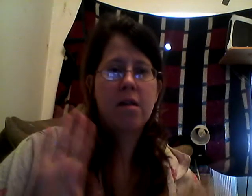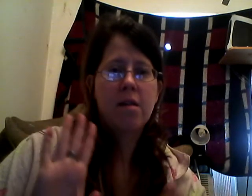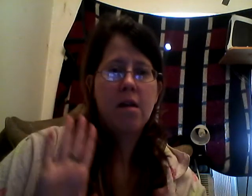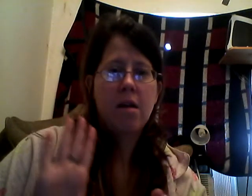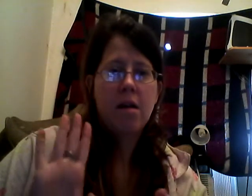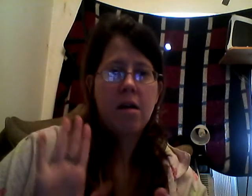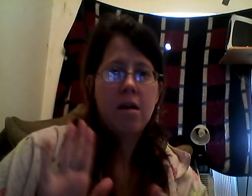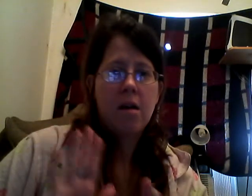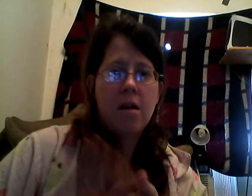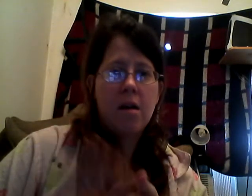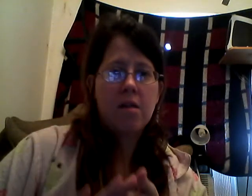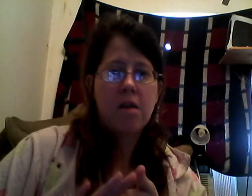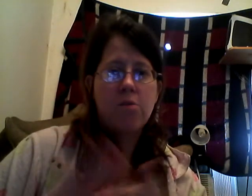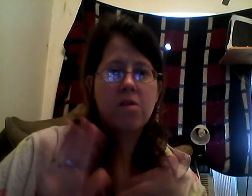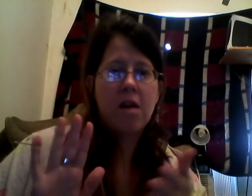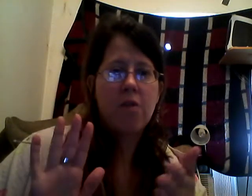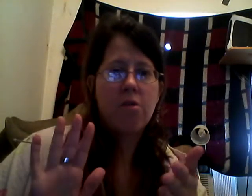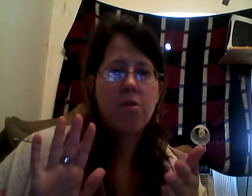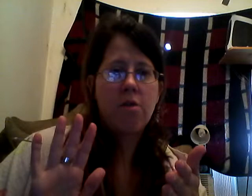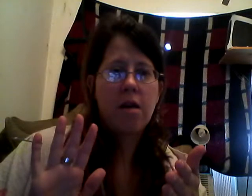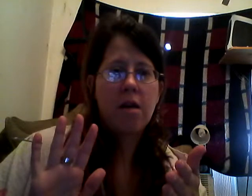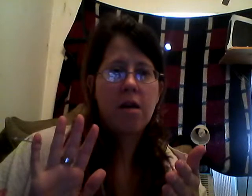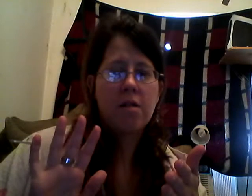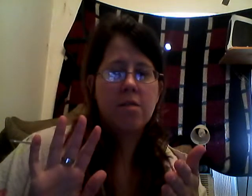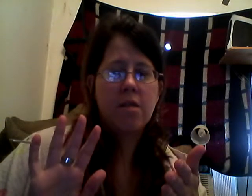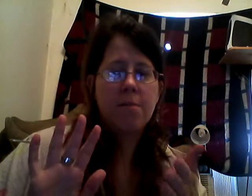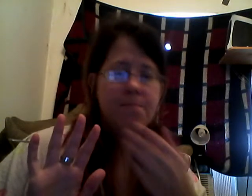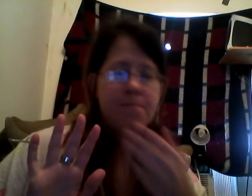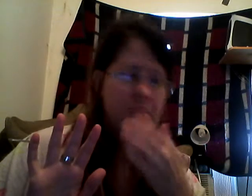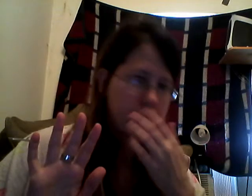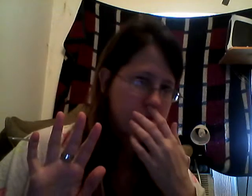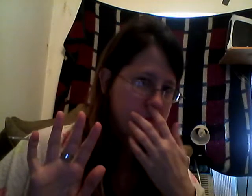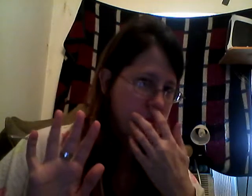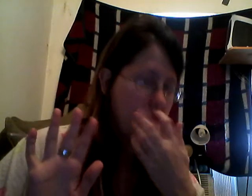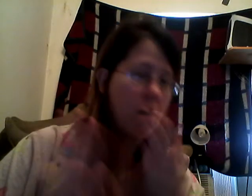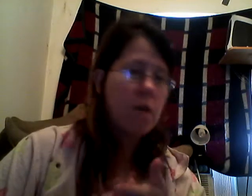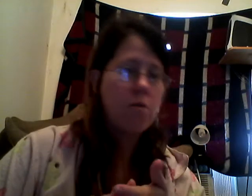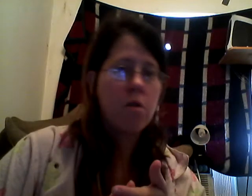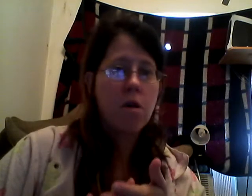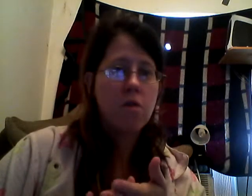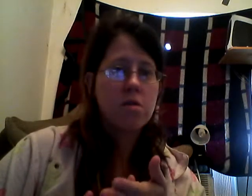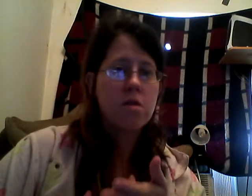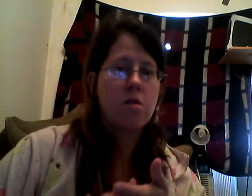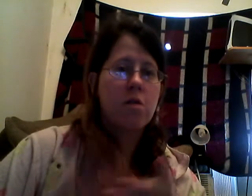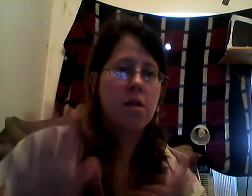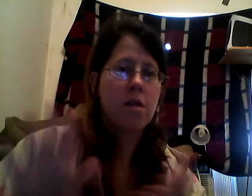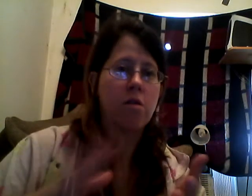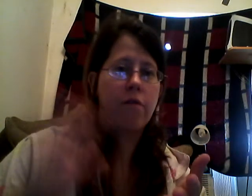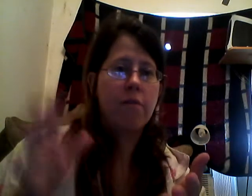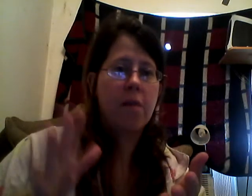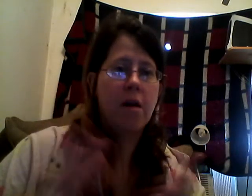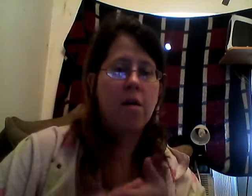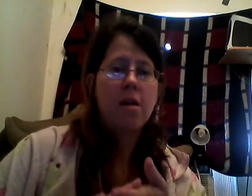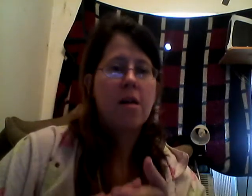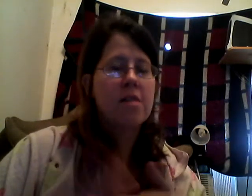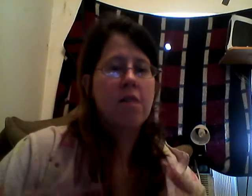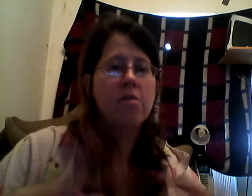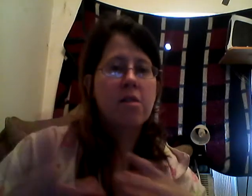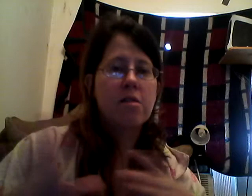Tower of Terror, and, um, Rock and Roller Coaster, and then go from there. Because I always hear it's